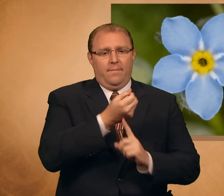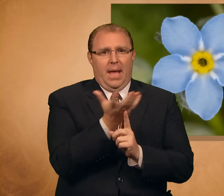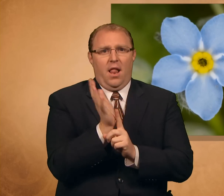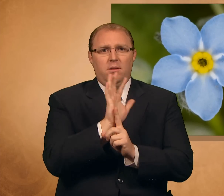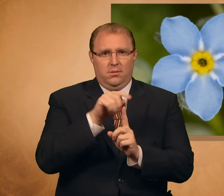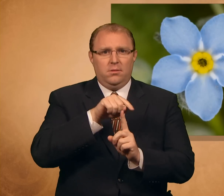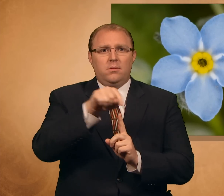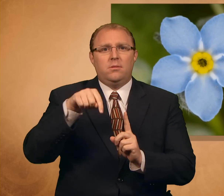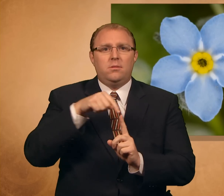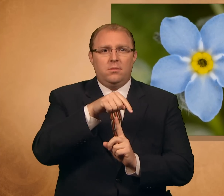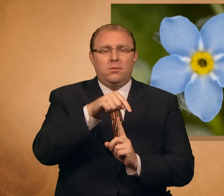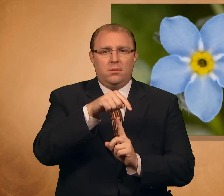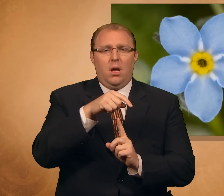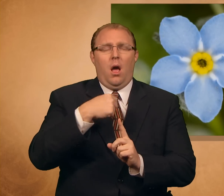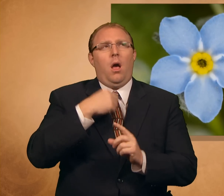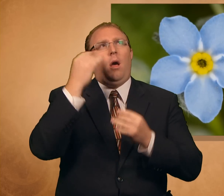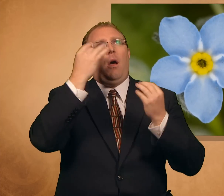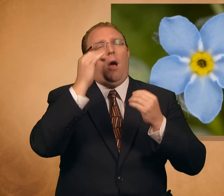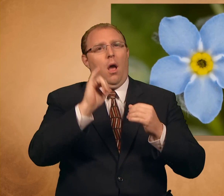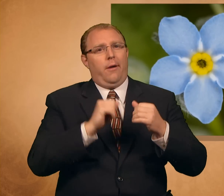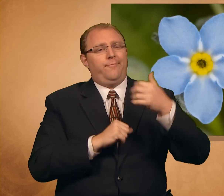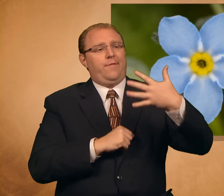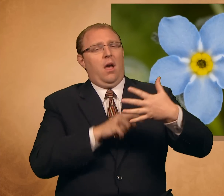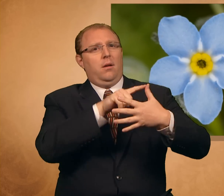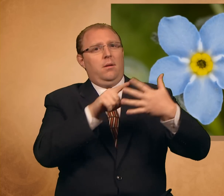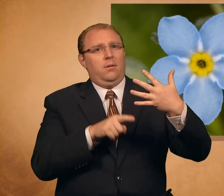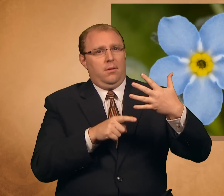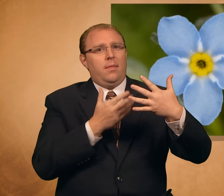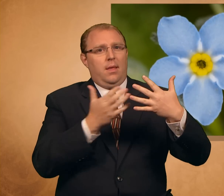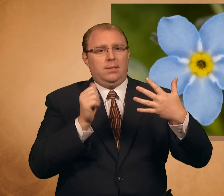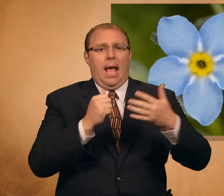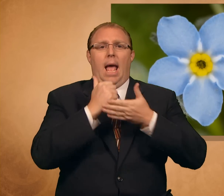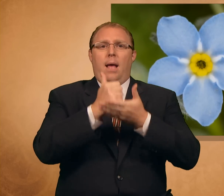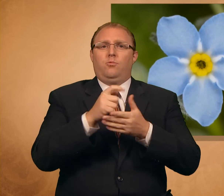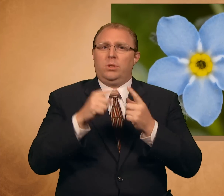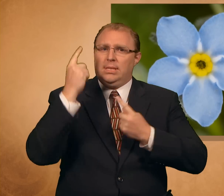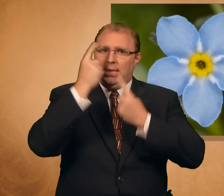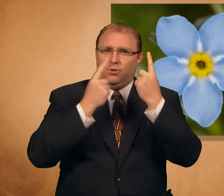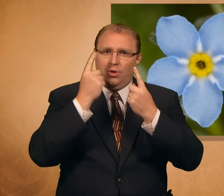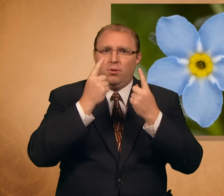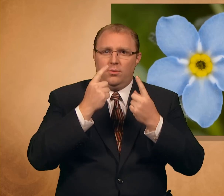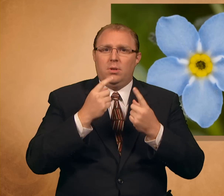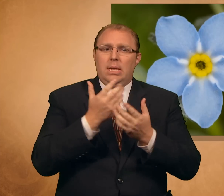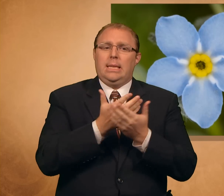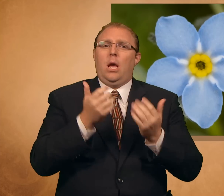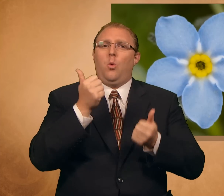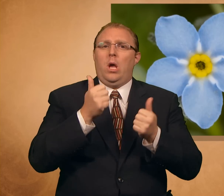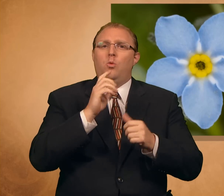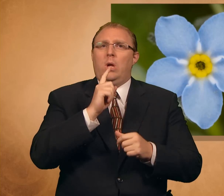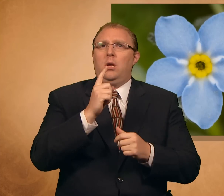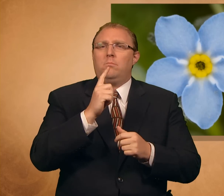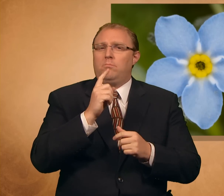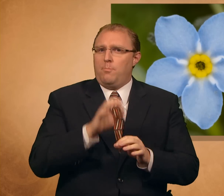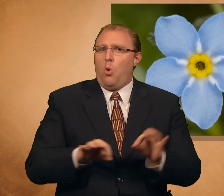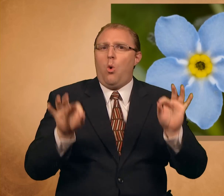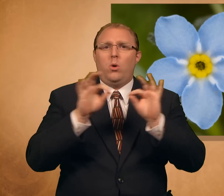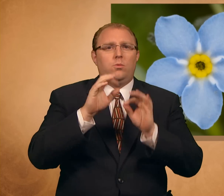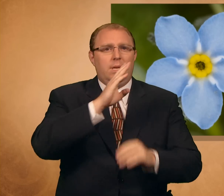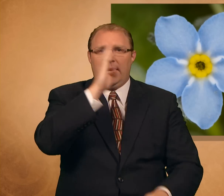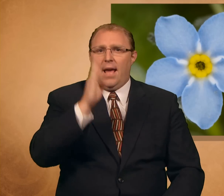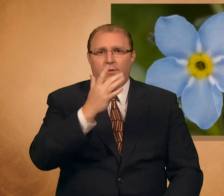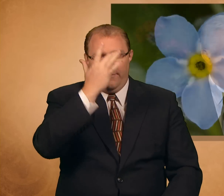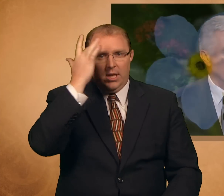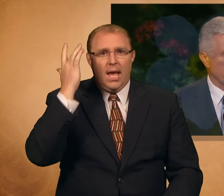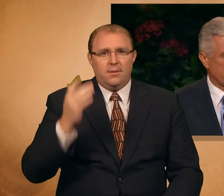-Not flower prompt me to consider five things which would be wise never to forget.